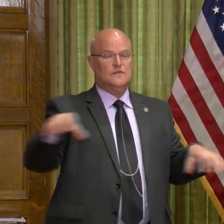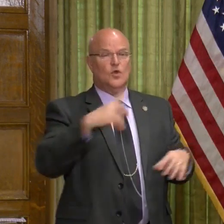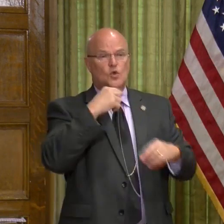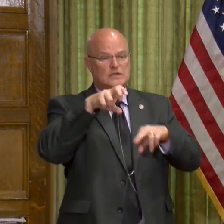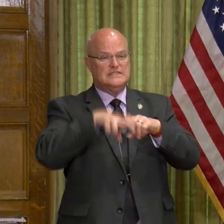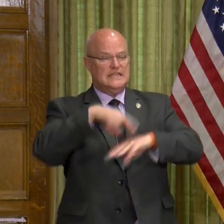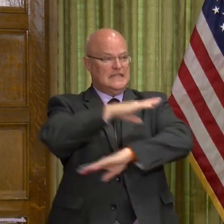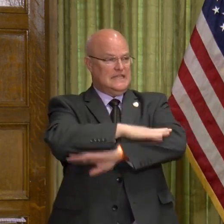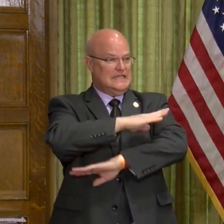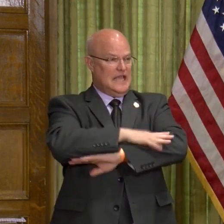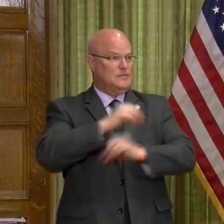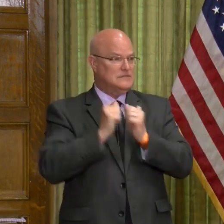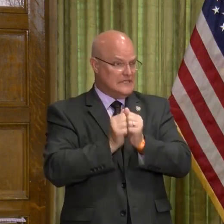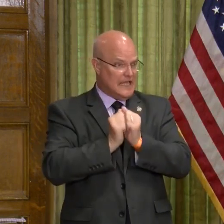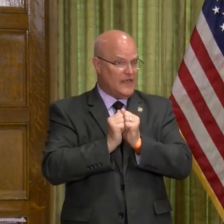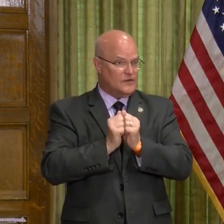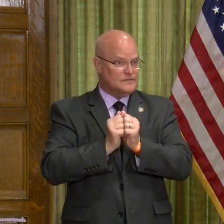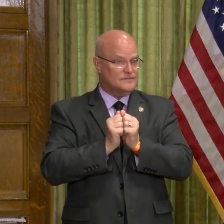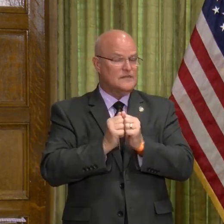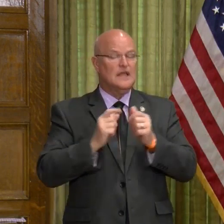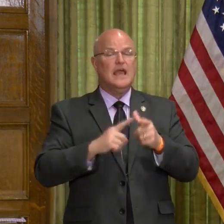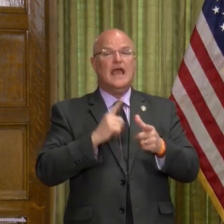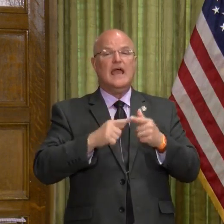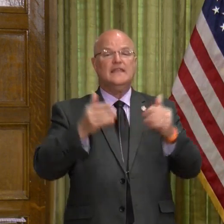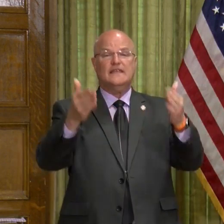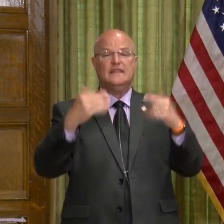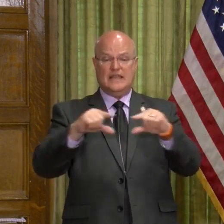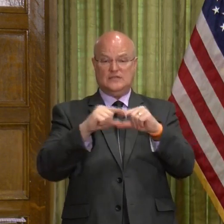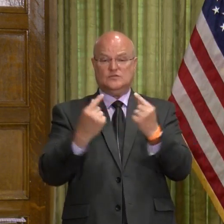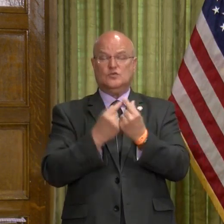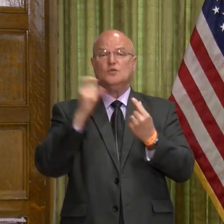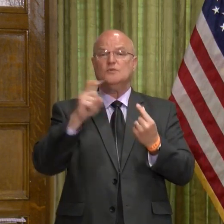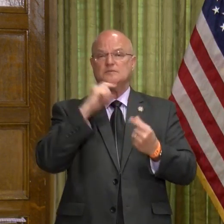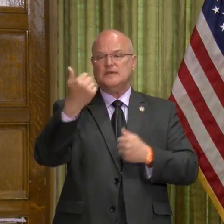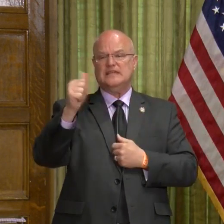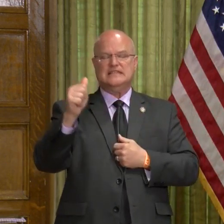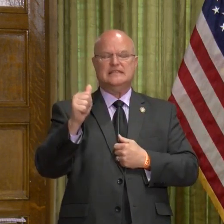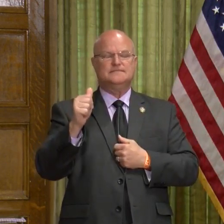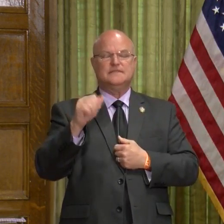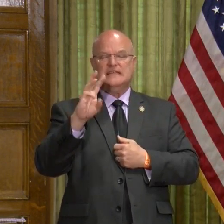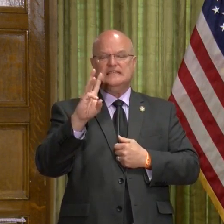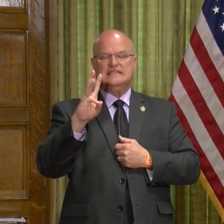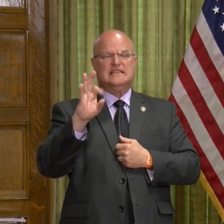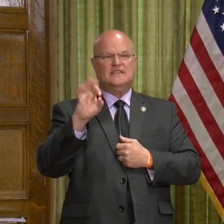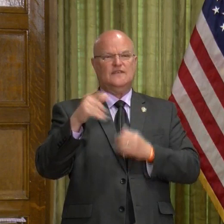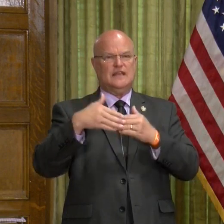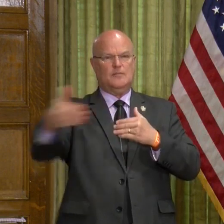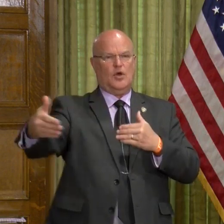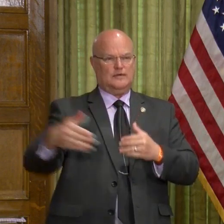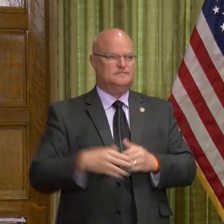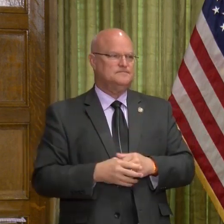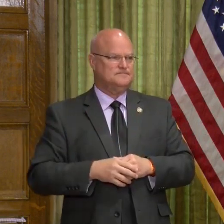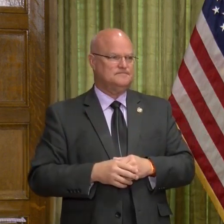to sit at a table together, and then the next group has to be six feet apart.